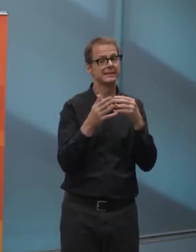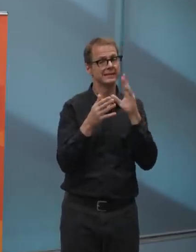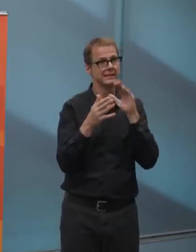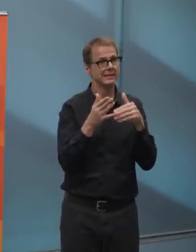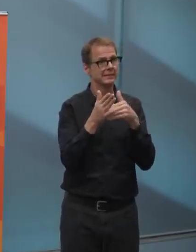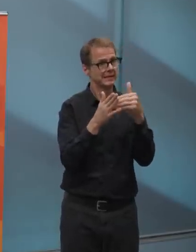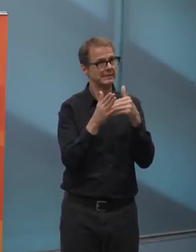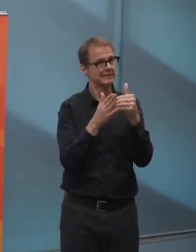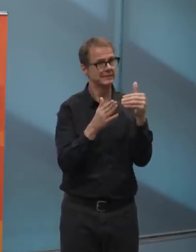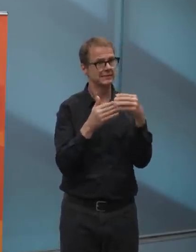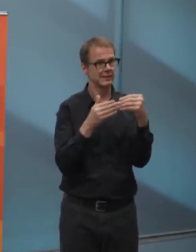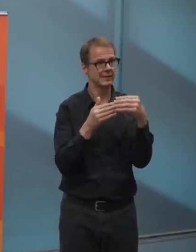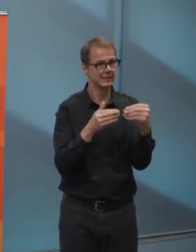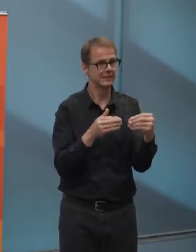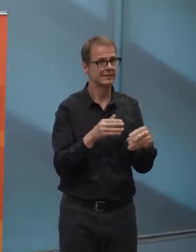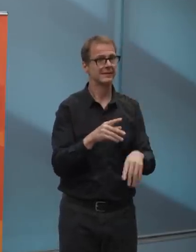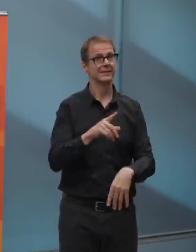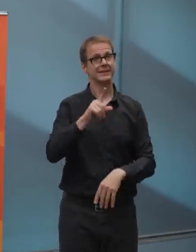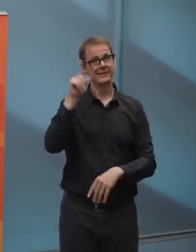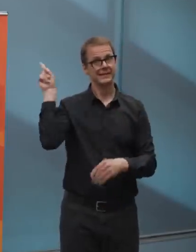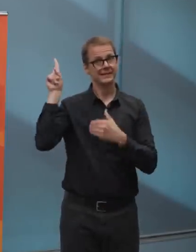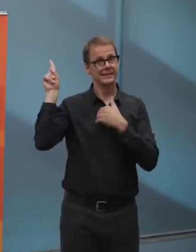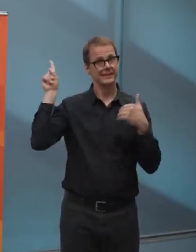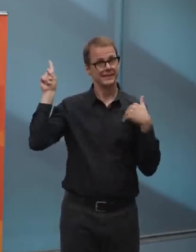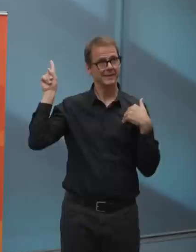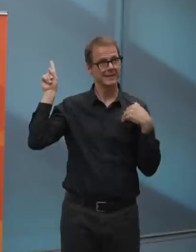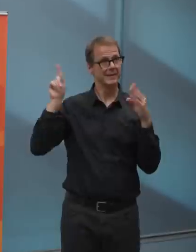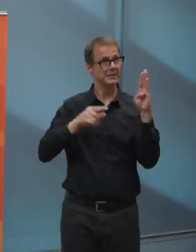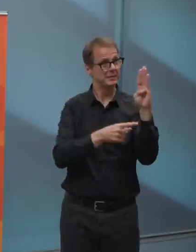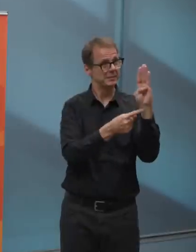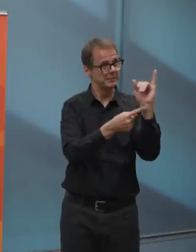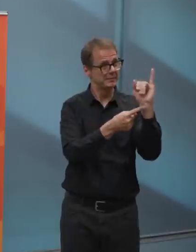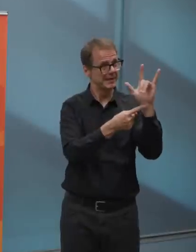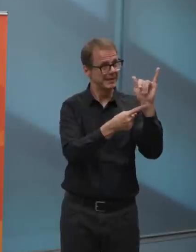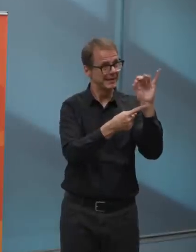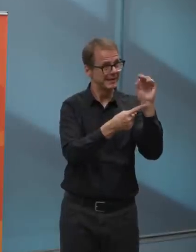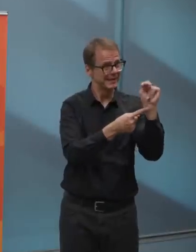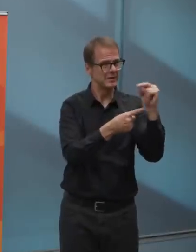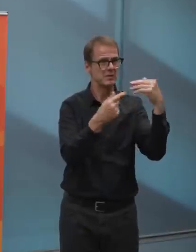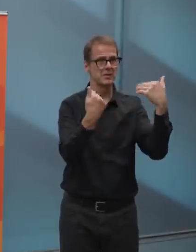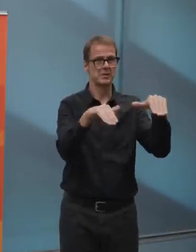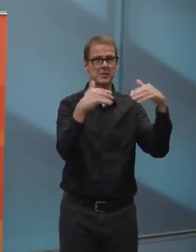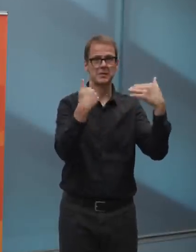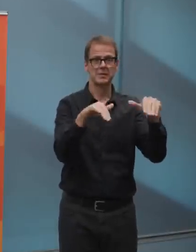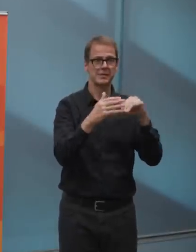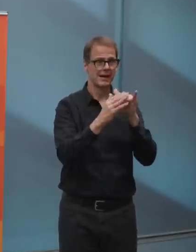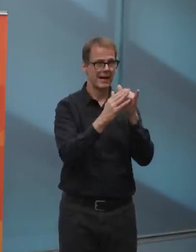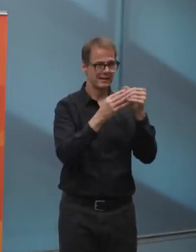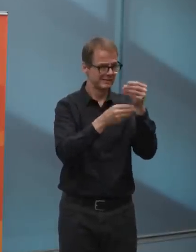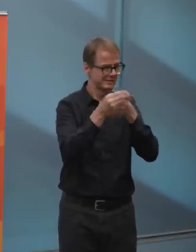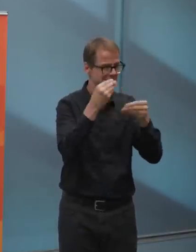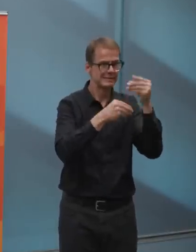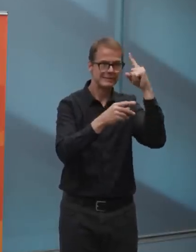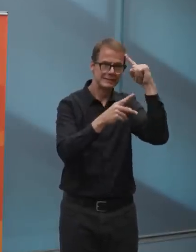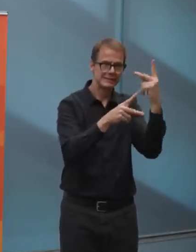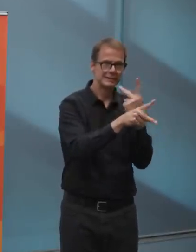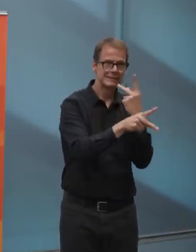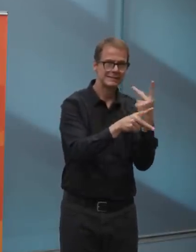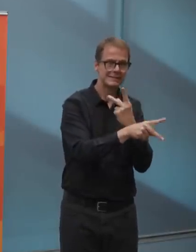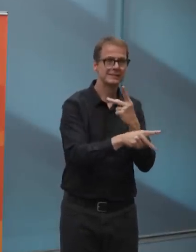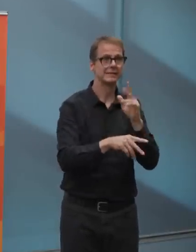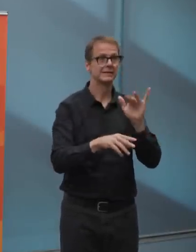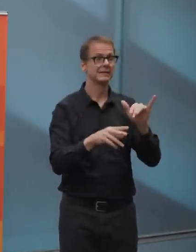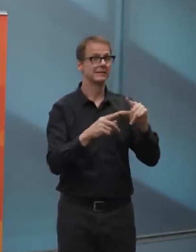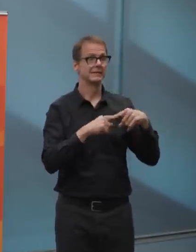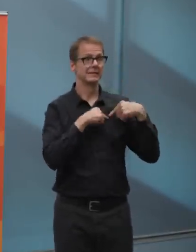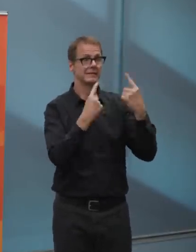the country, uh, it's in the billions of dollars. So, uh, so administration's done great analysis focused on the short-term crisis, but I think it's